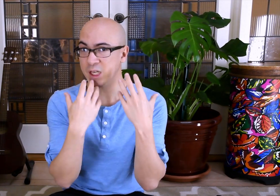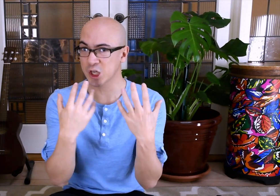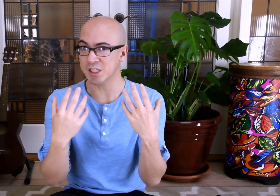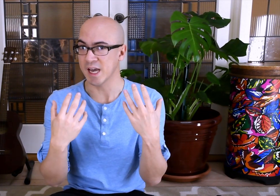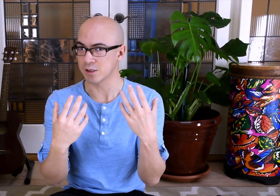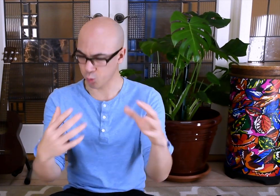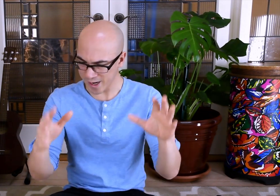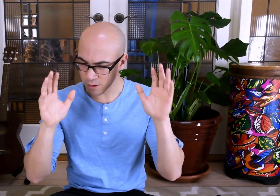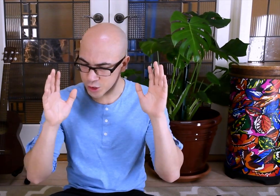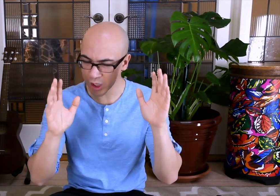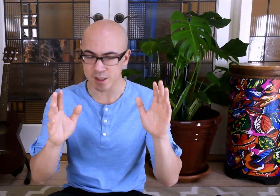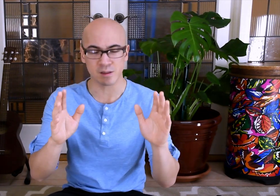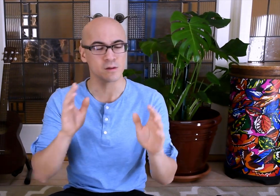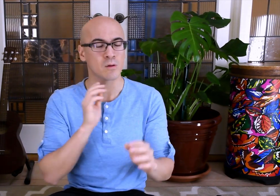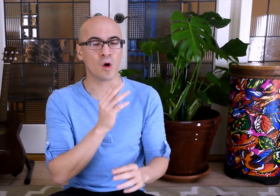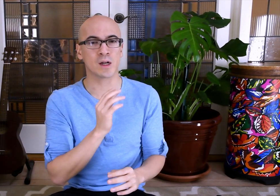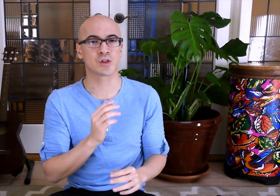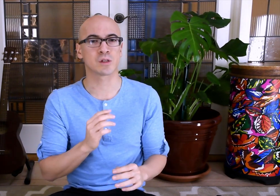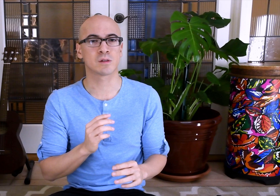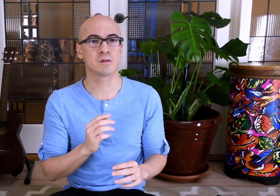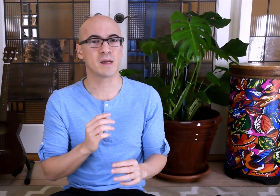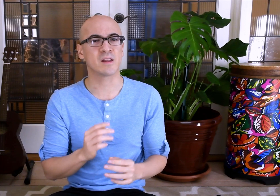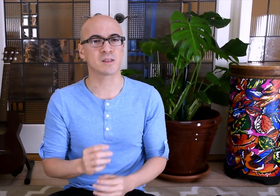just yet. Right now, just watch and listen.